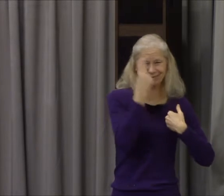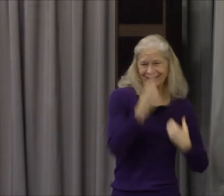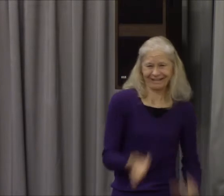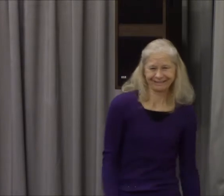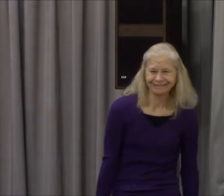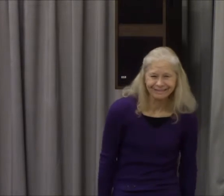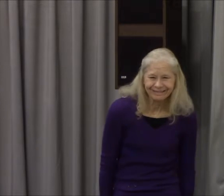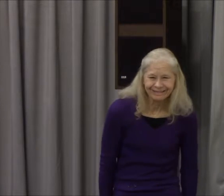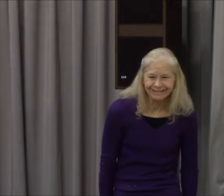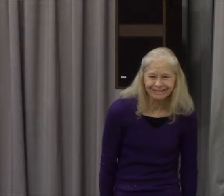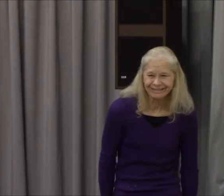he met with us